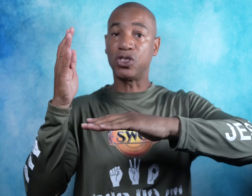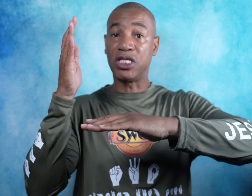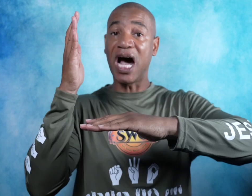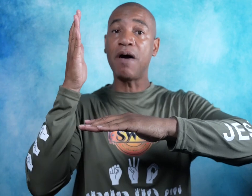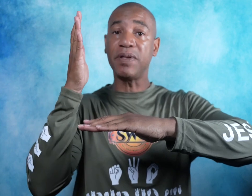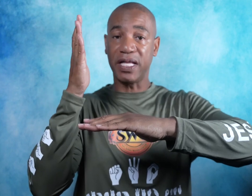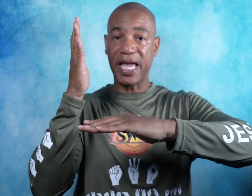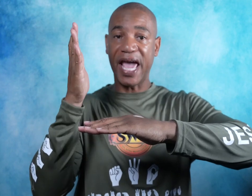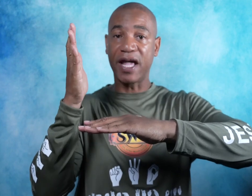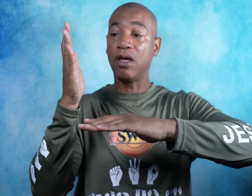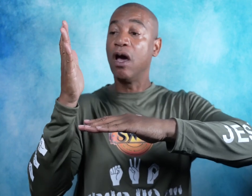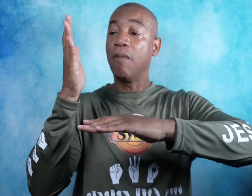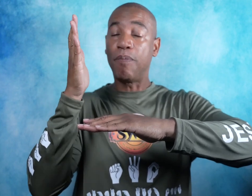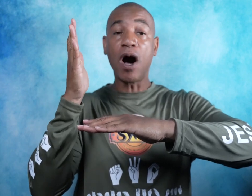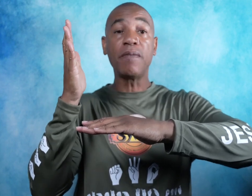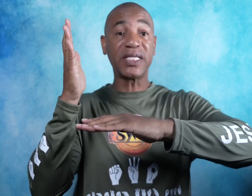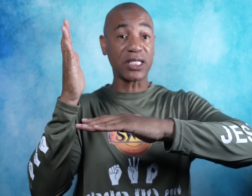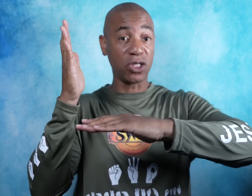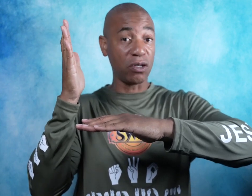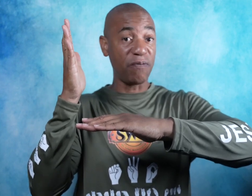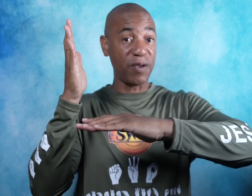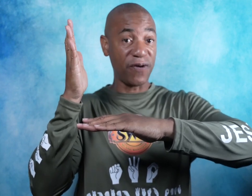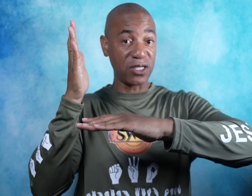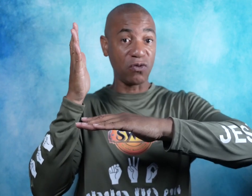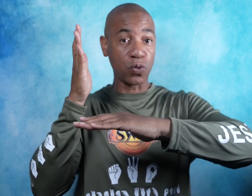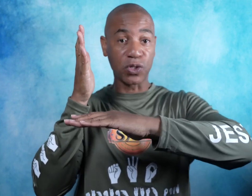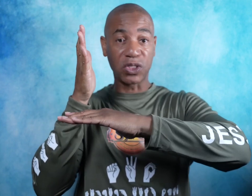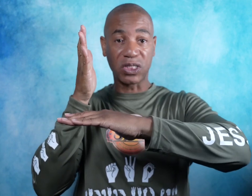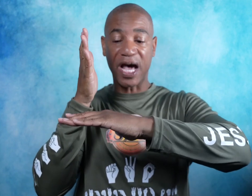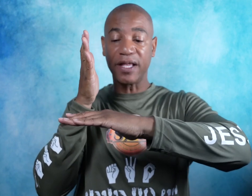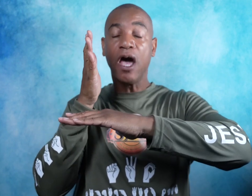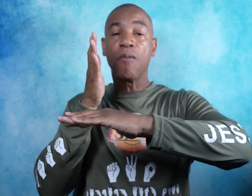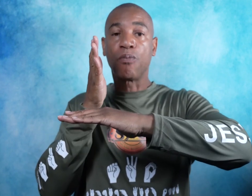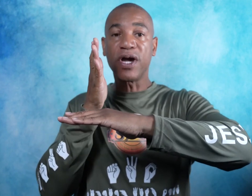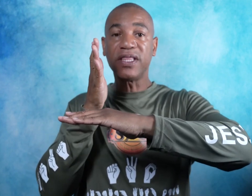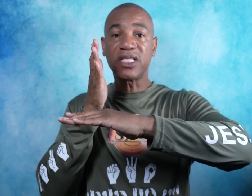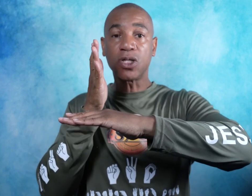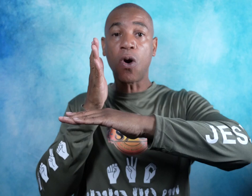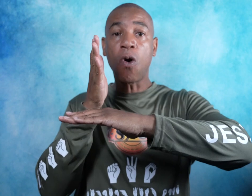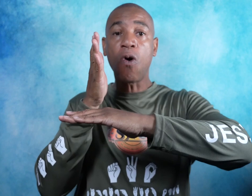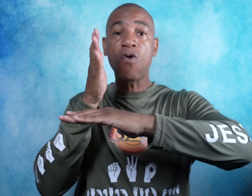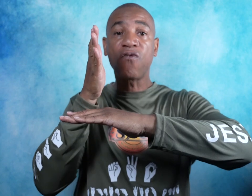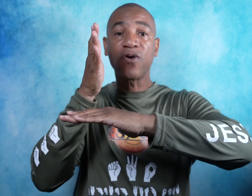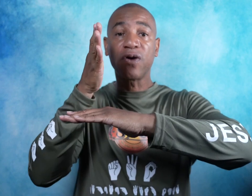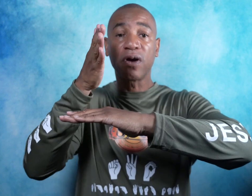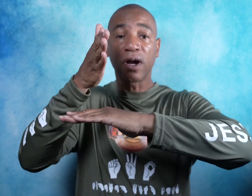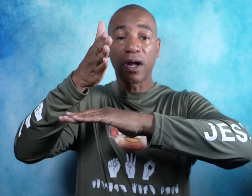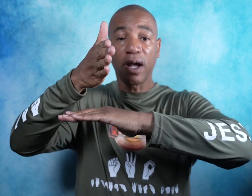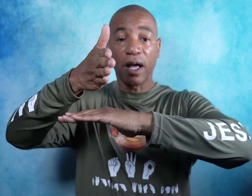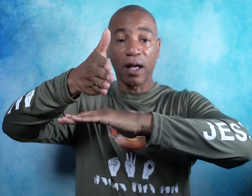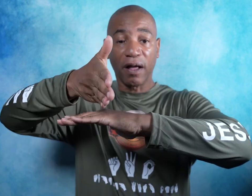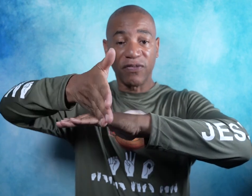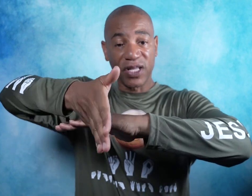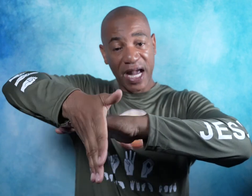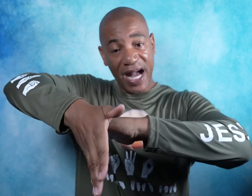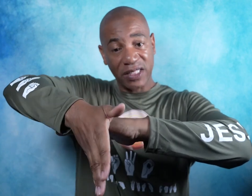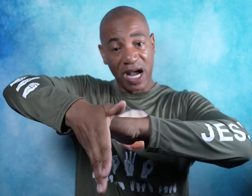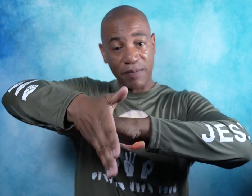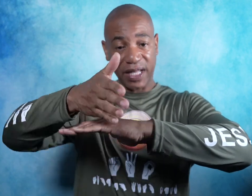dominant hand, palm is actually going to be facing towards the side. Bring this over the non-dominant